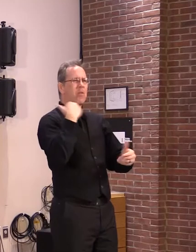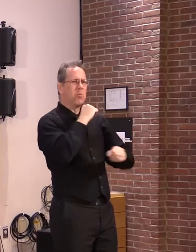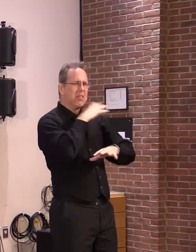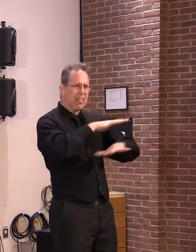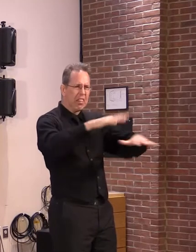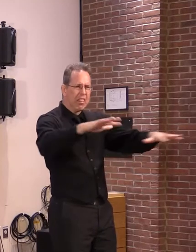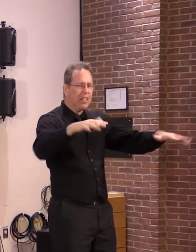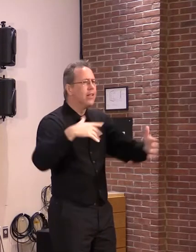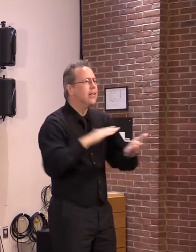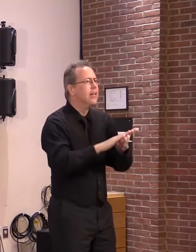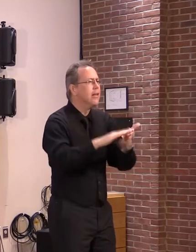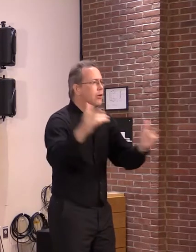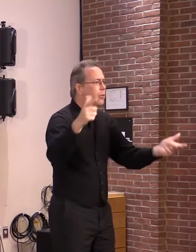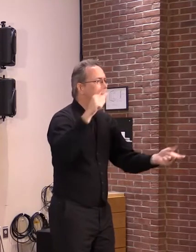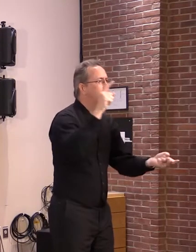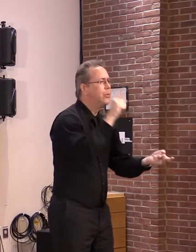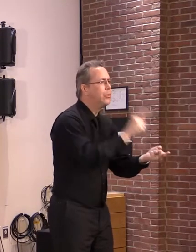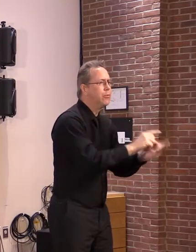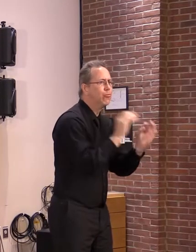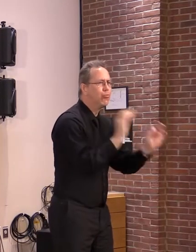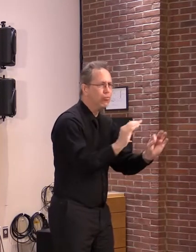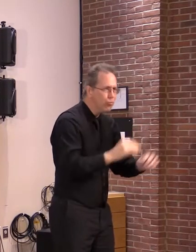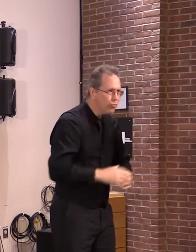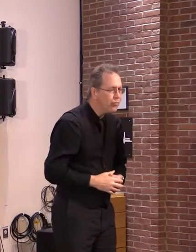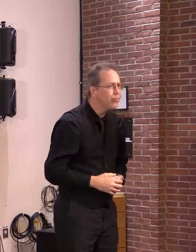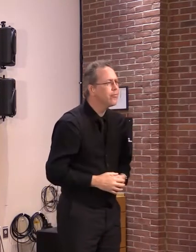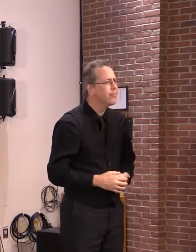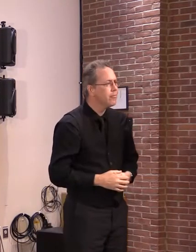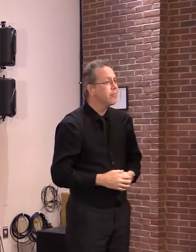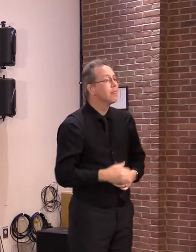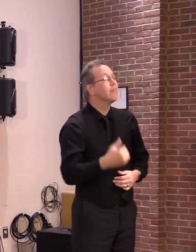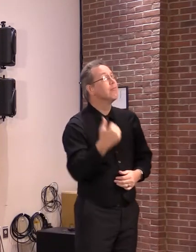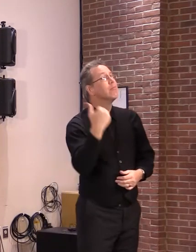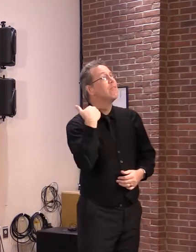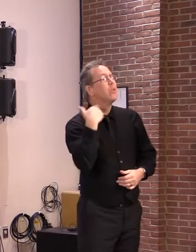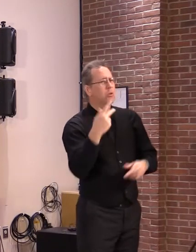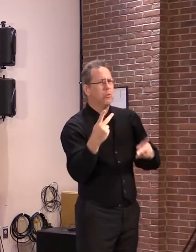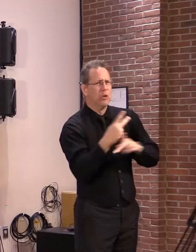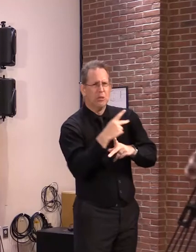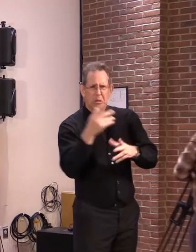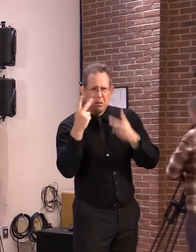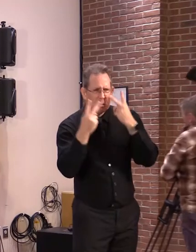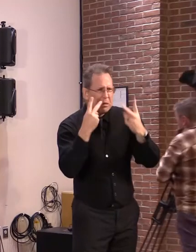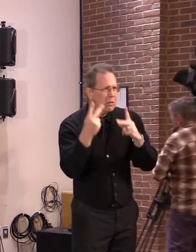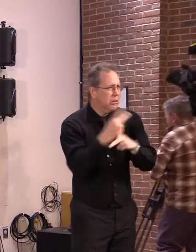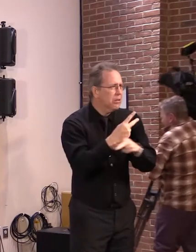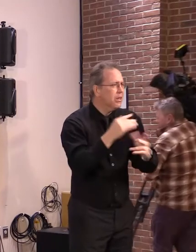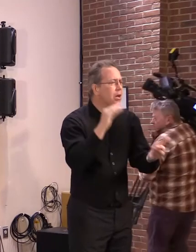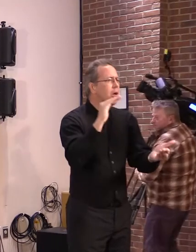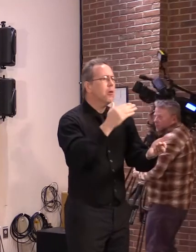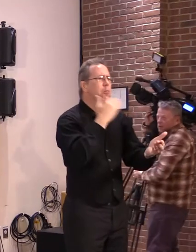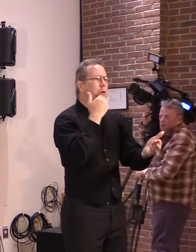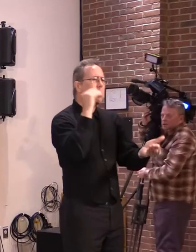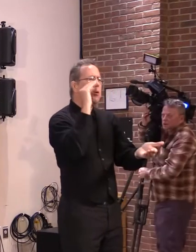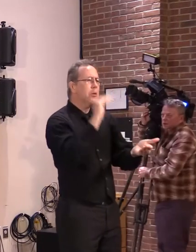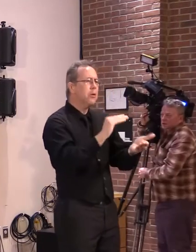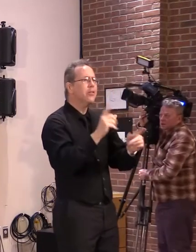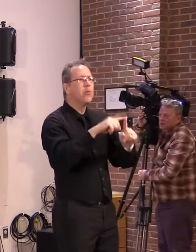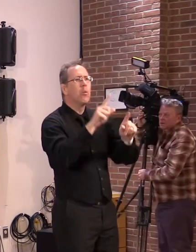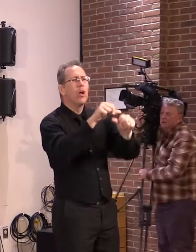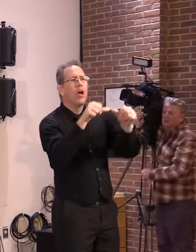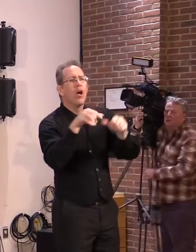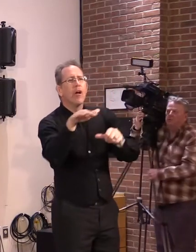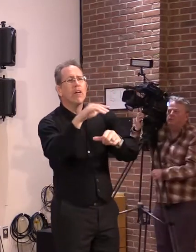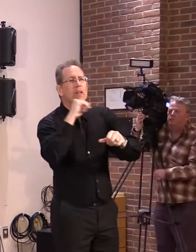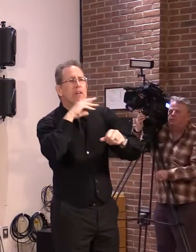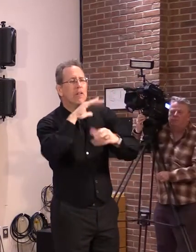bags, but it wasn't as bad as I remember in the last few years. But I think it depends on the area as well.